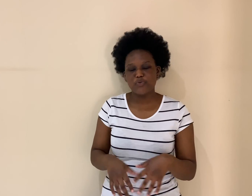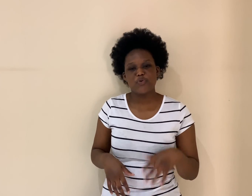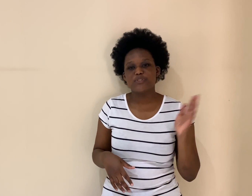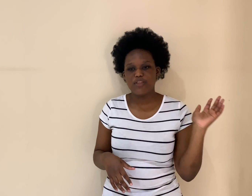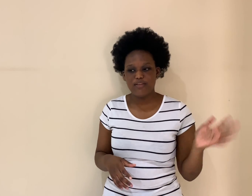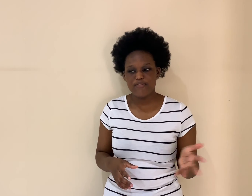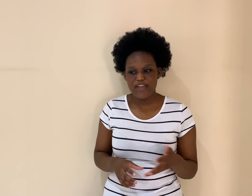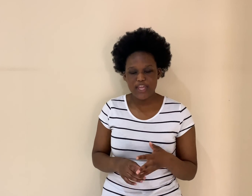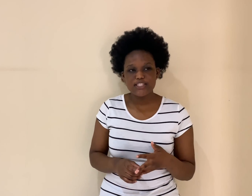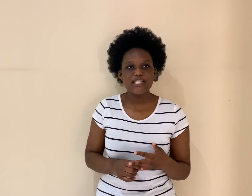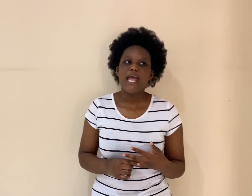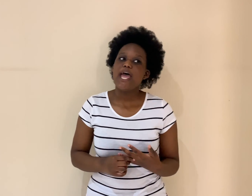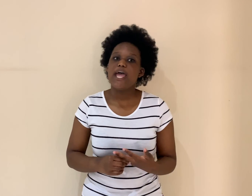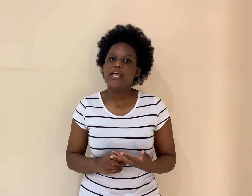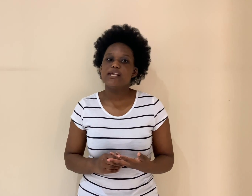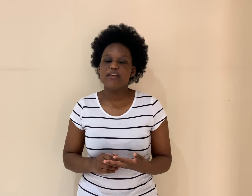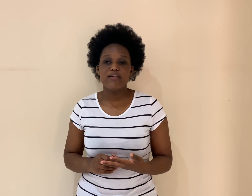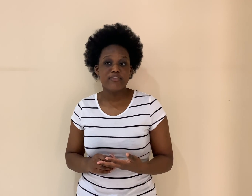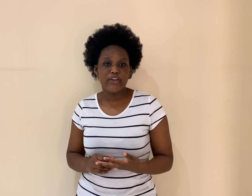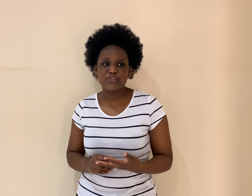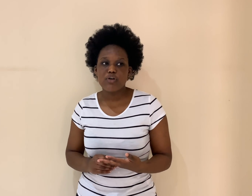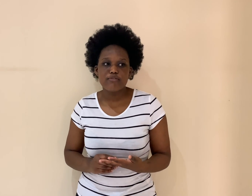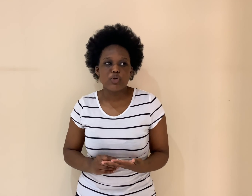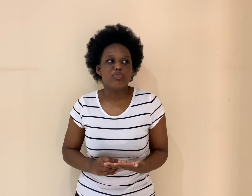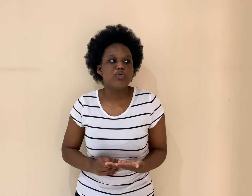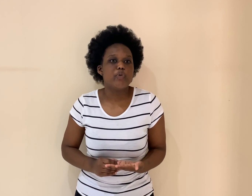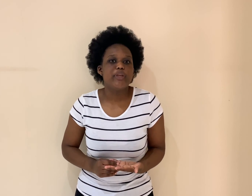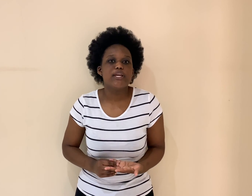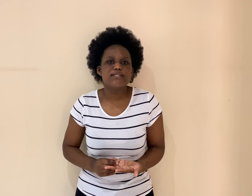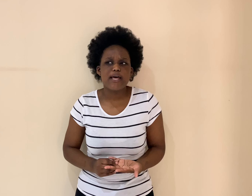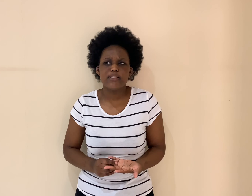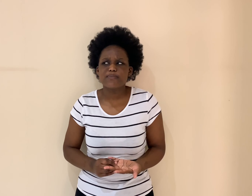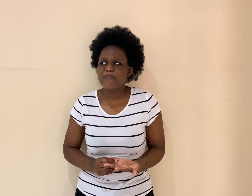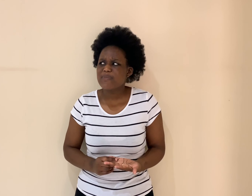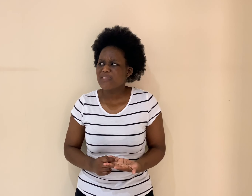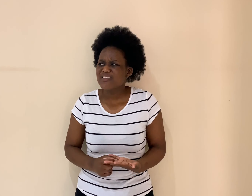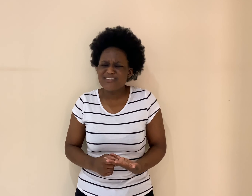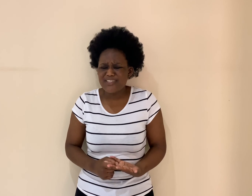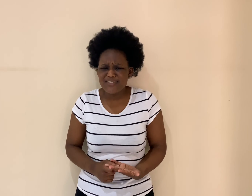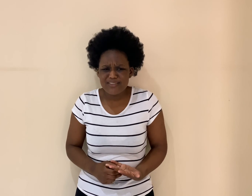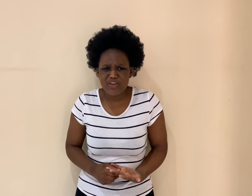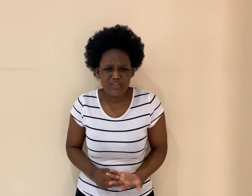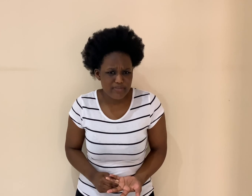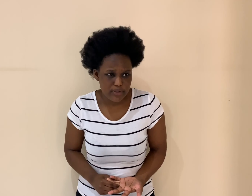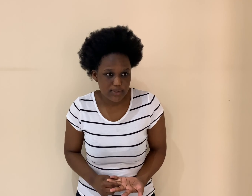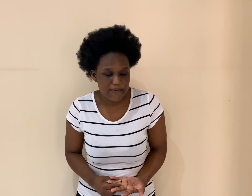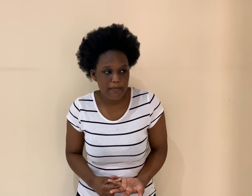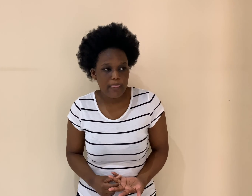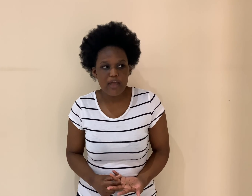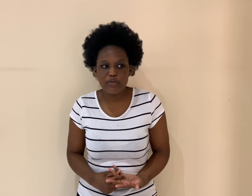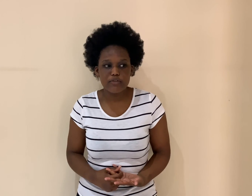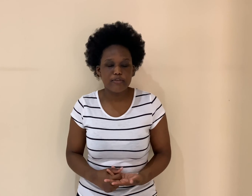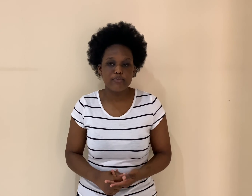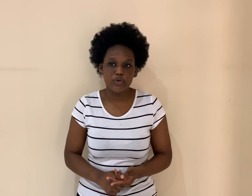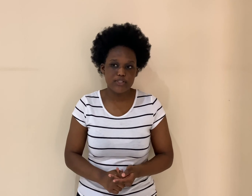those are the effects. And, another effect of global warming is that seasons are different. I don't know if you've noticed,